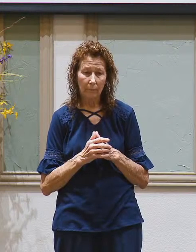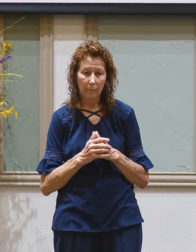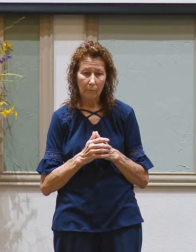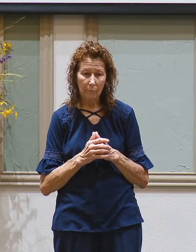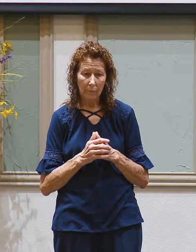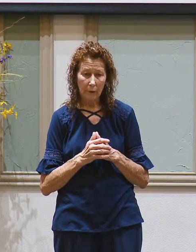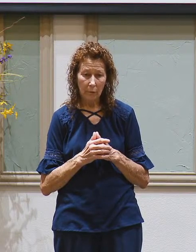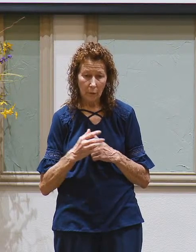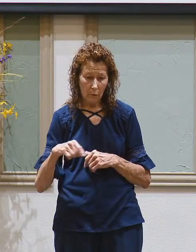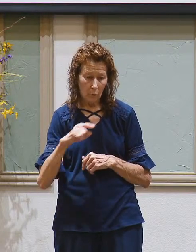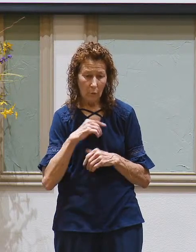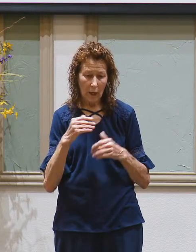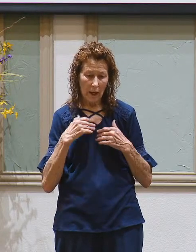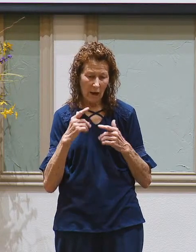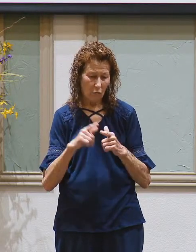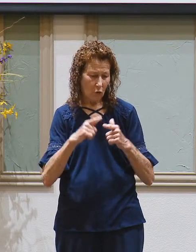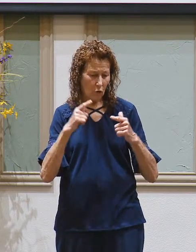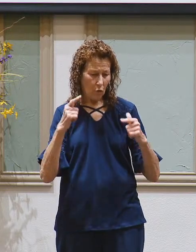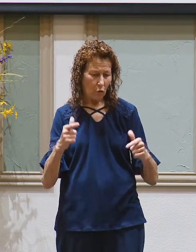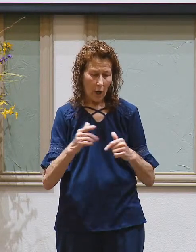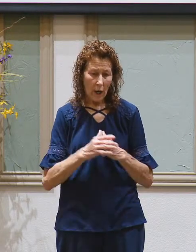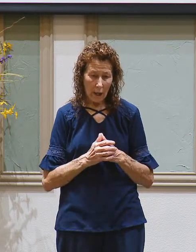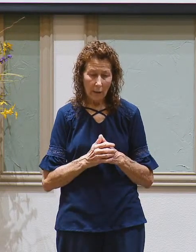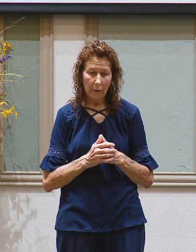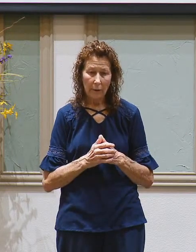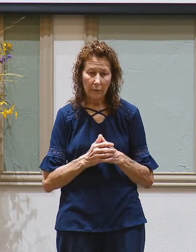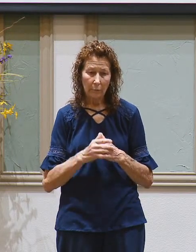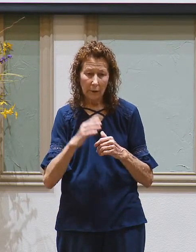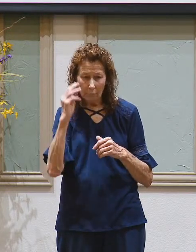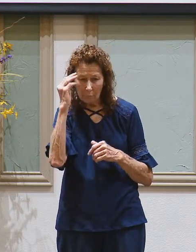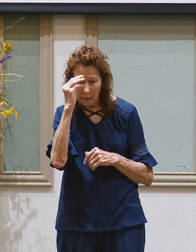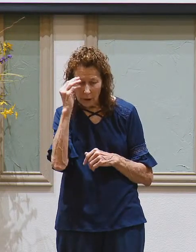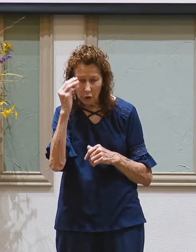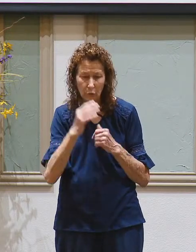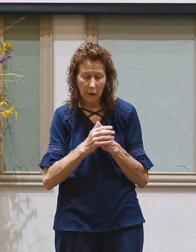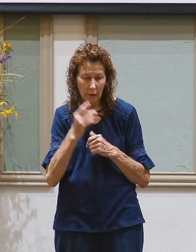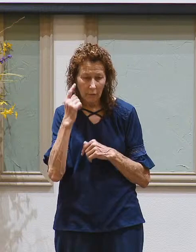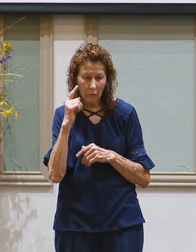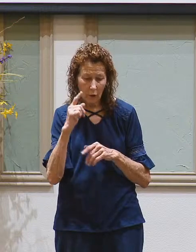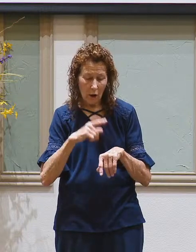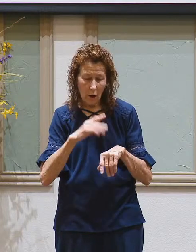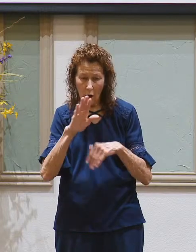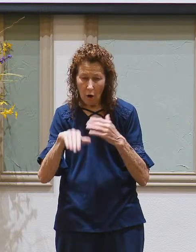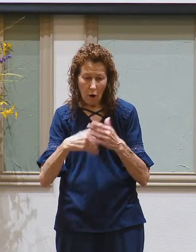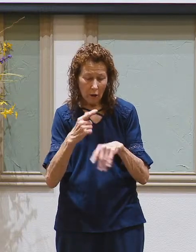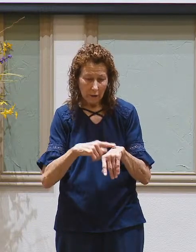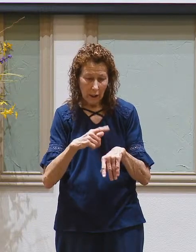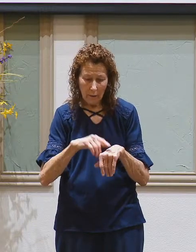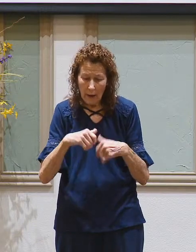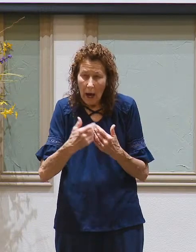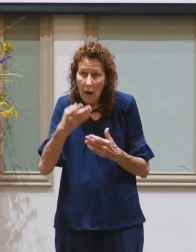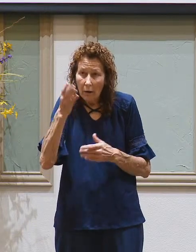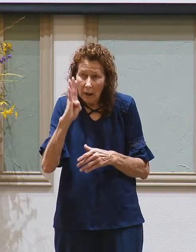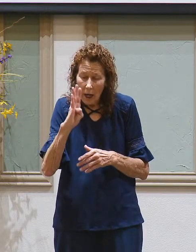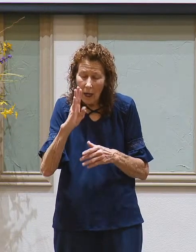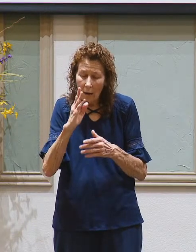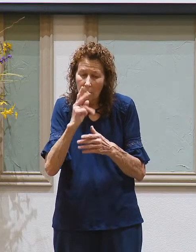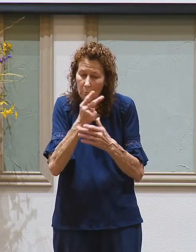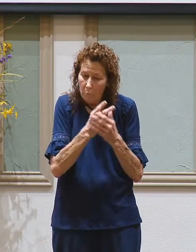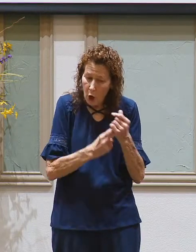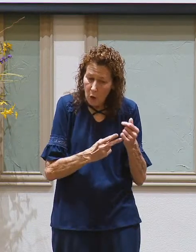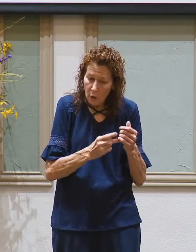And so we have this great paradox a mystery for the ages. How can God be both